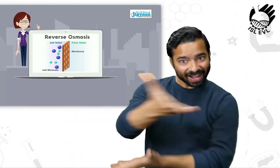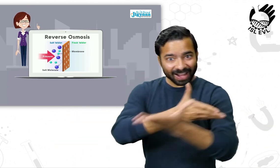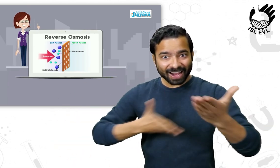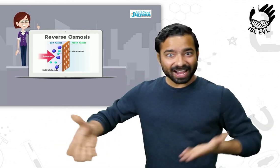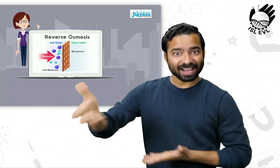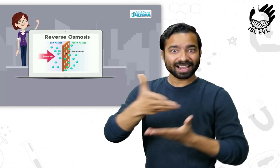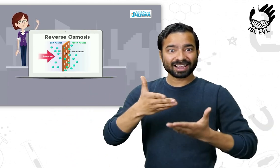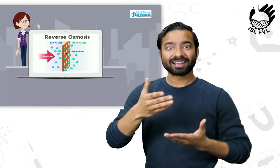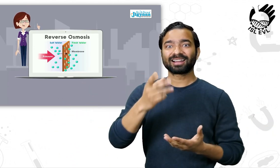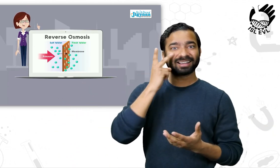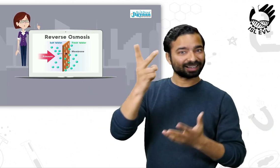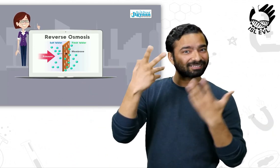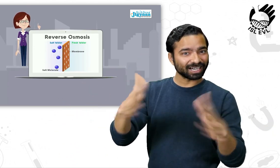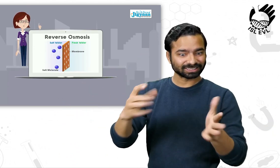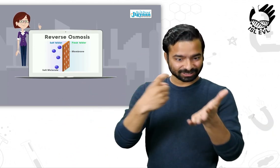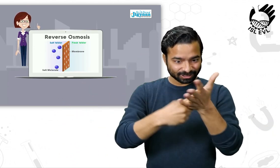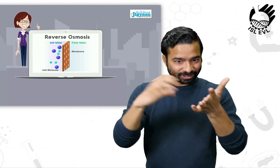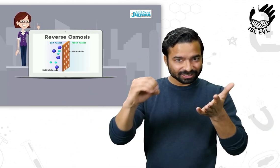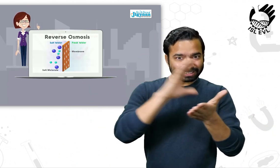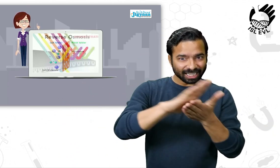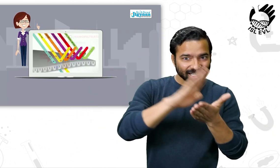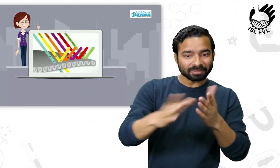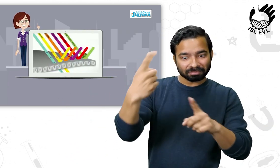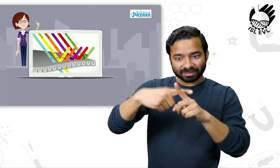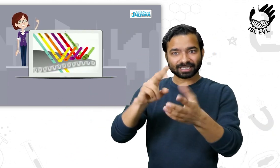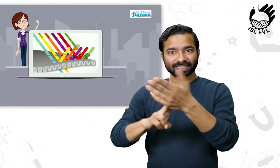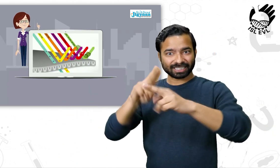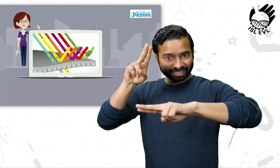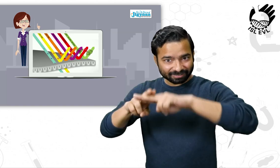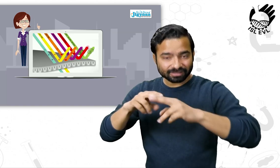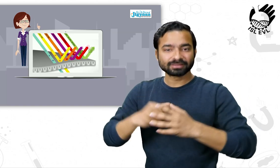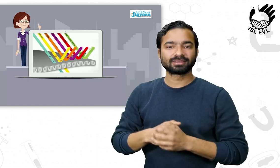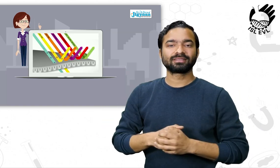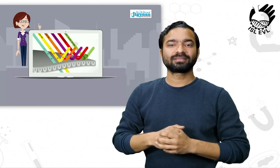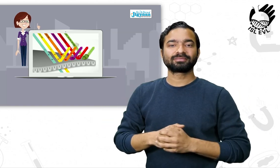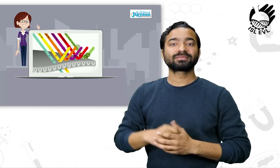part, we have seen reverse osmosis and nanofiltration.